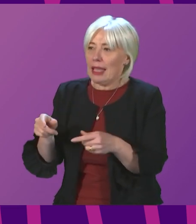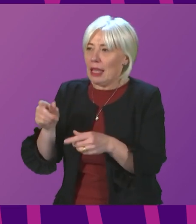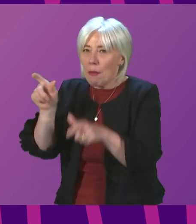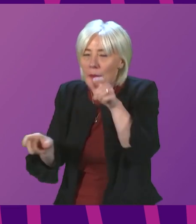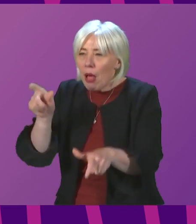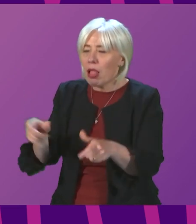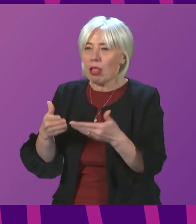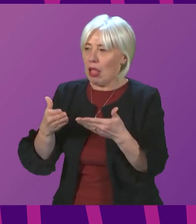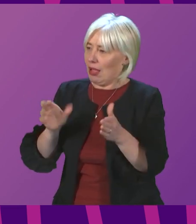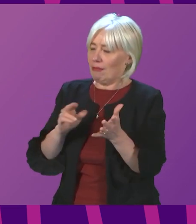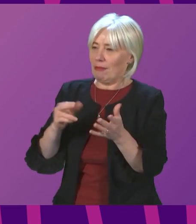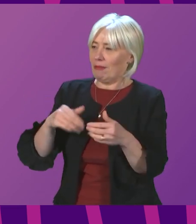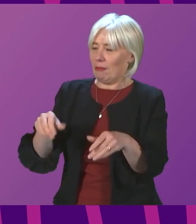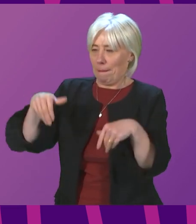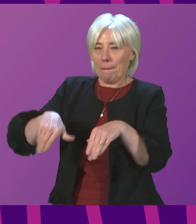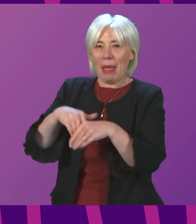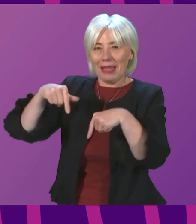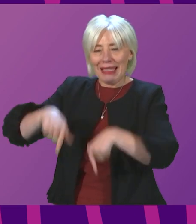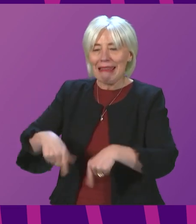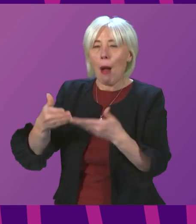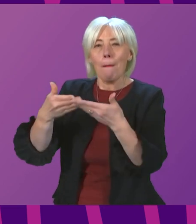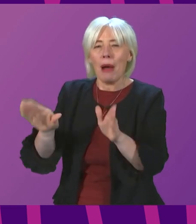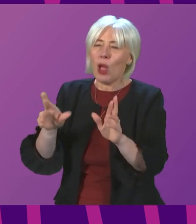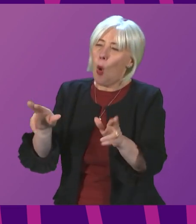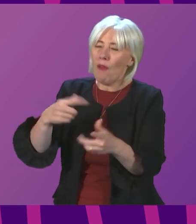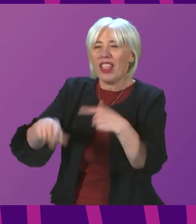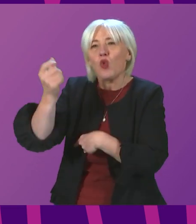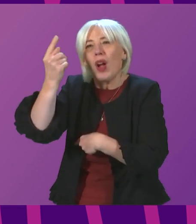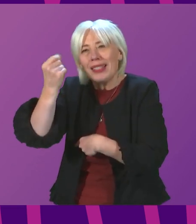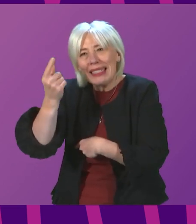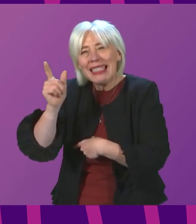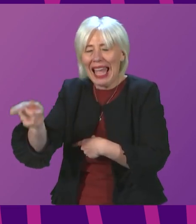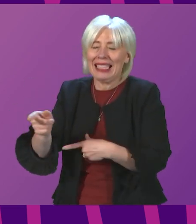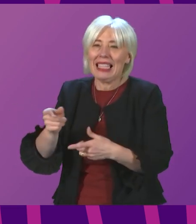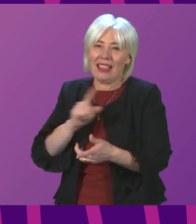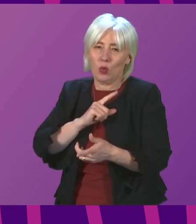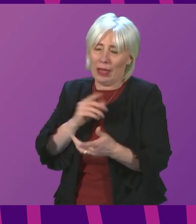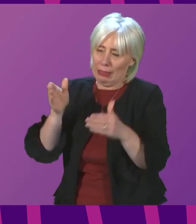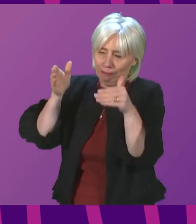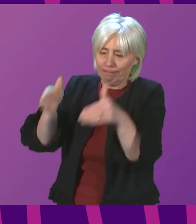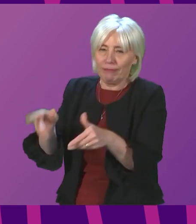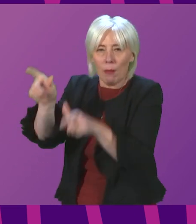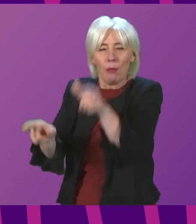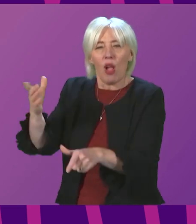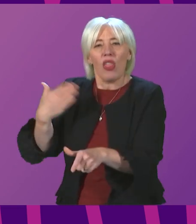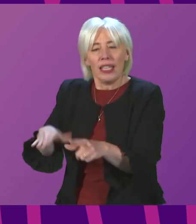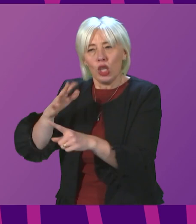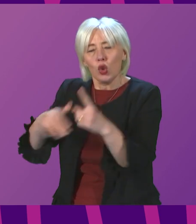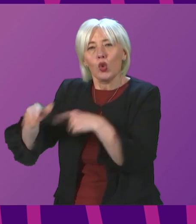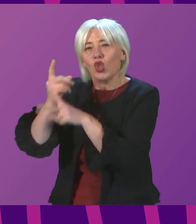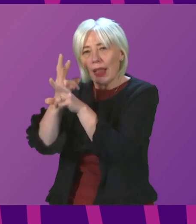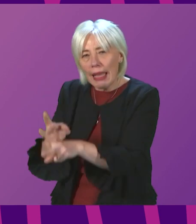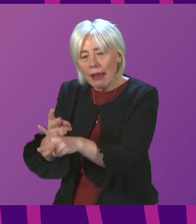will understand that they are driven by the needs of those who depend on social care services. My second point